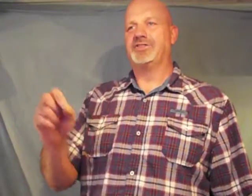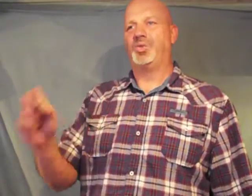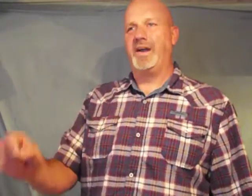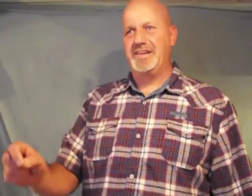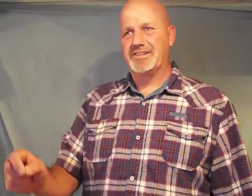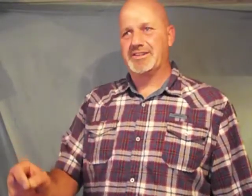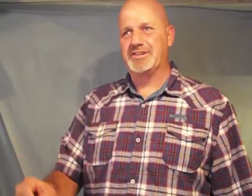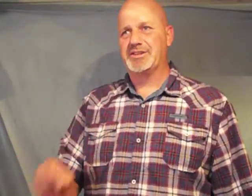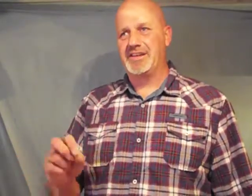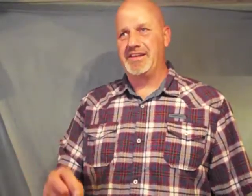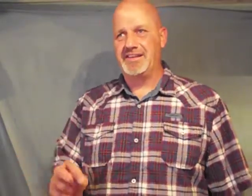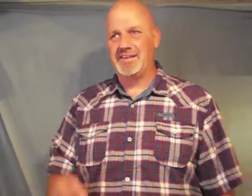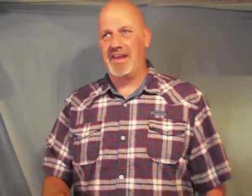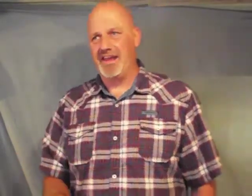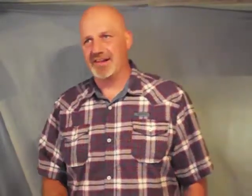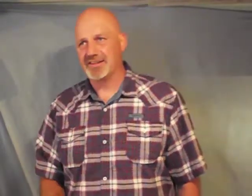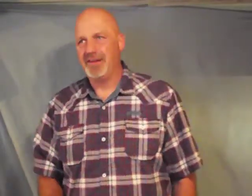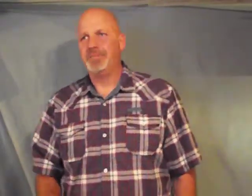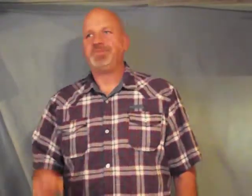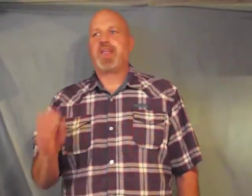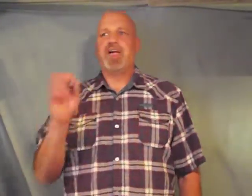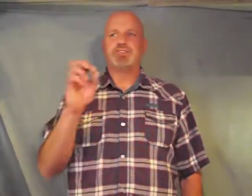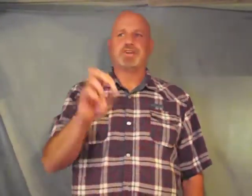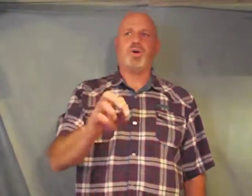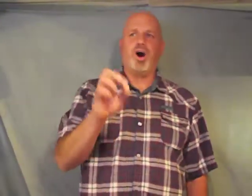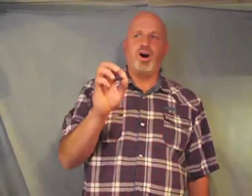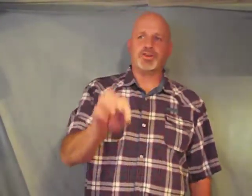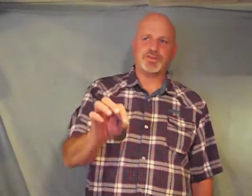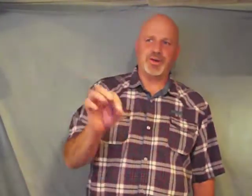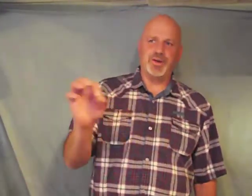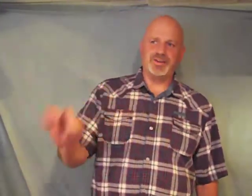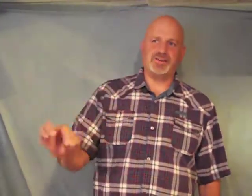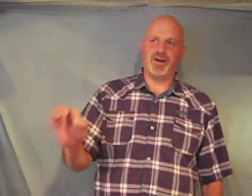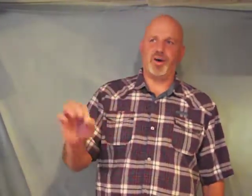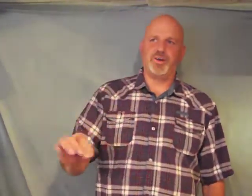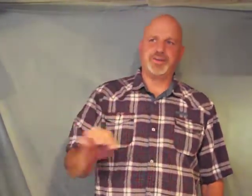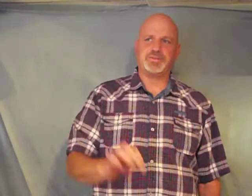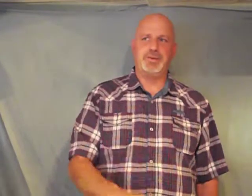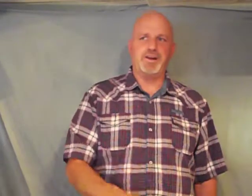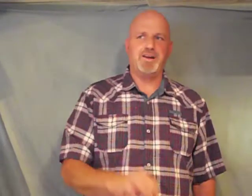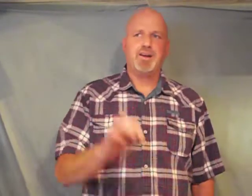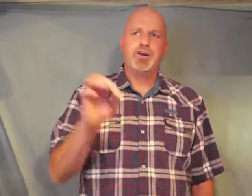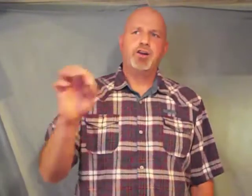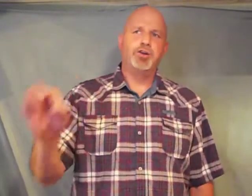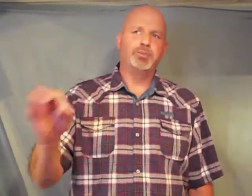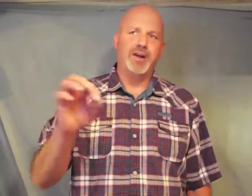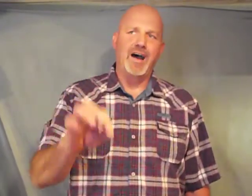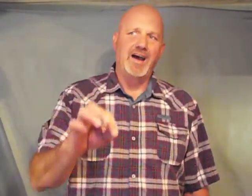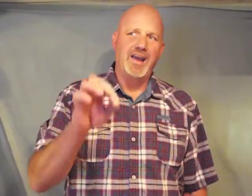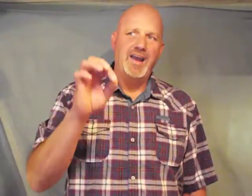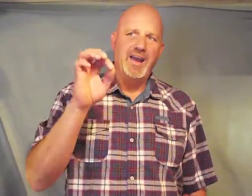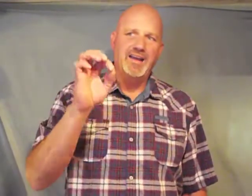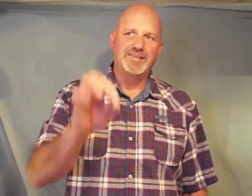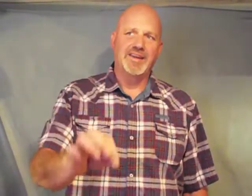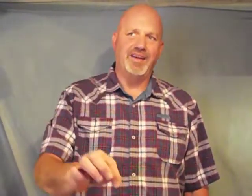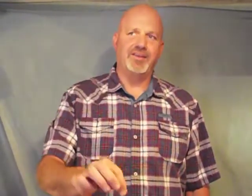witnesses to these things and so also is the Holy Spirit whom God has given